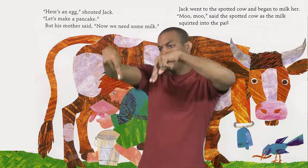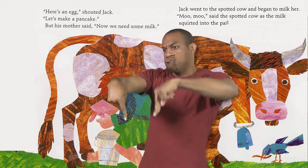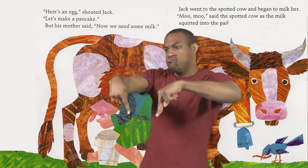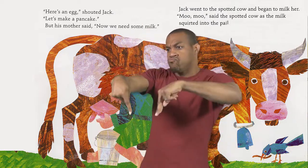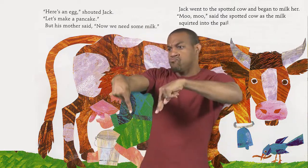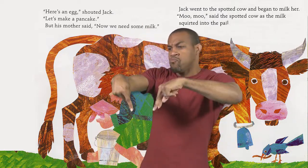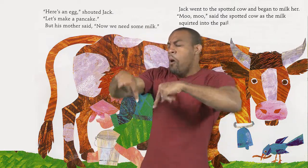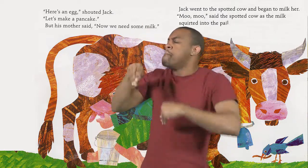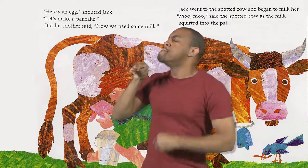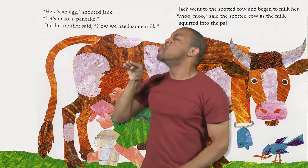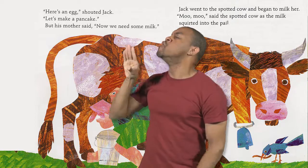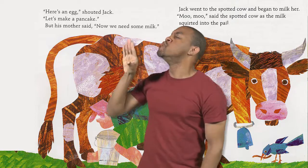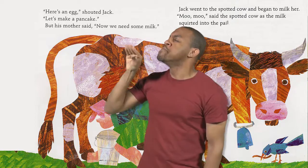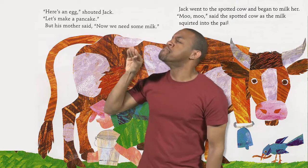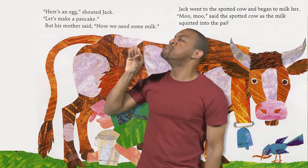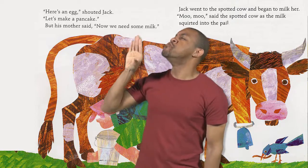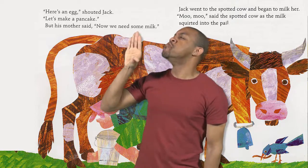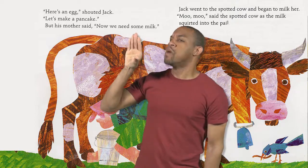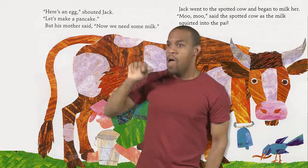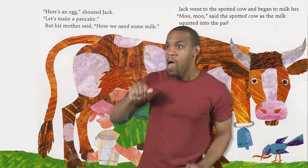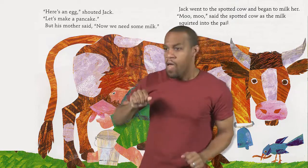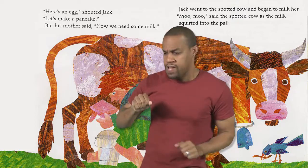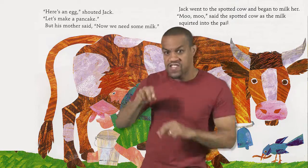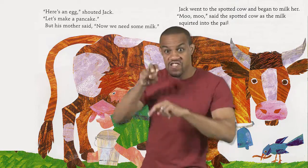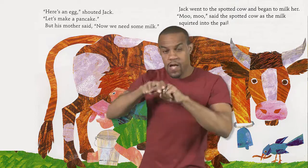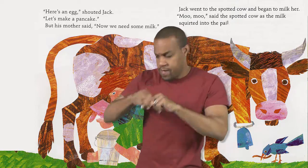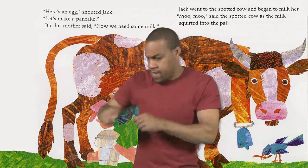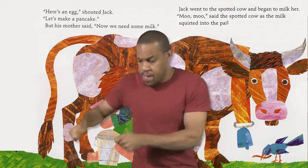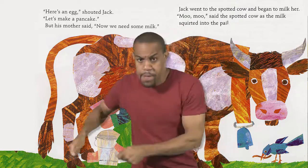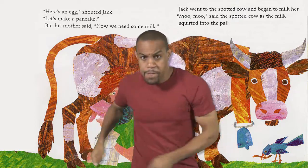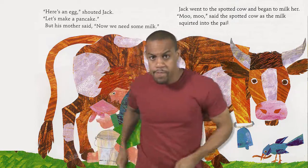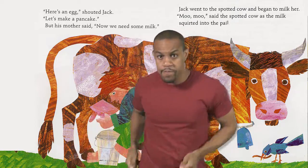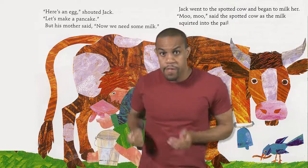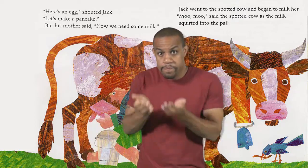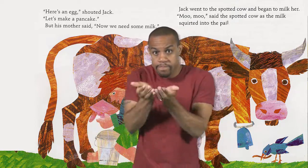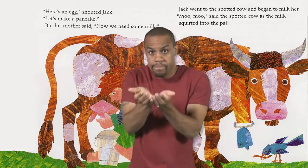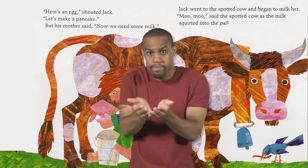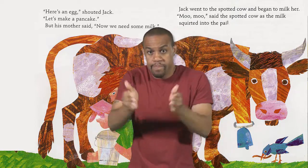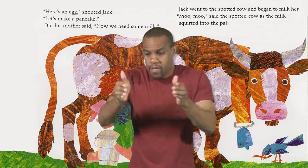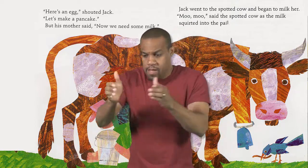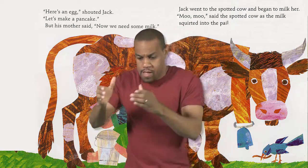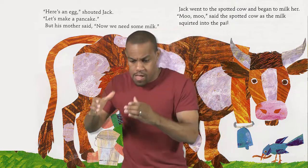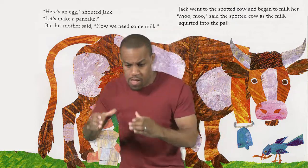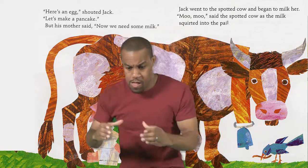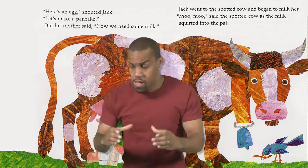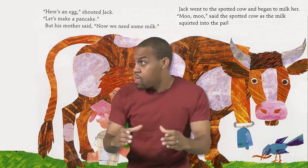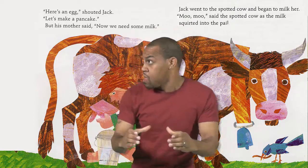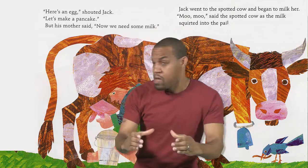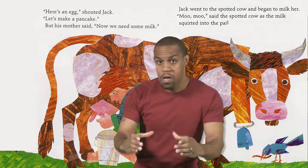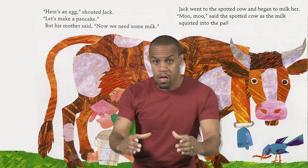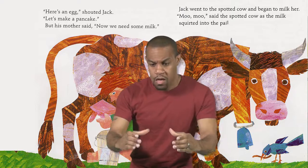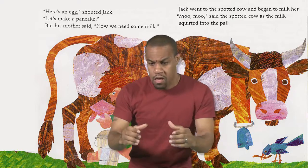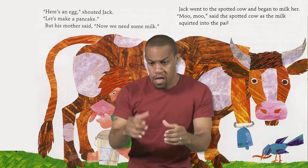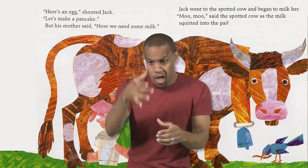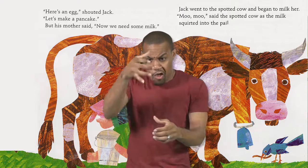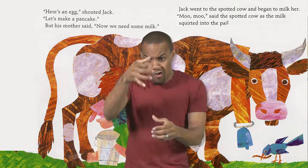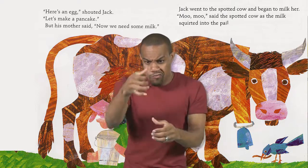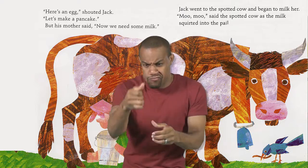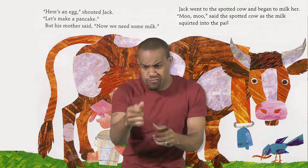Jack went to the spotted cow and began to milk her Moo, moo, moo, said the spotted